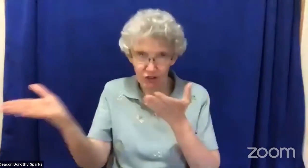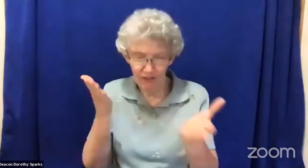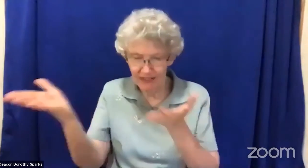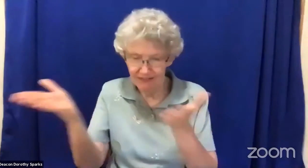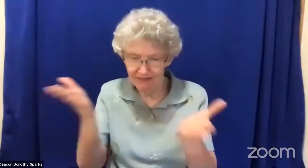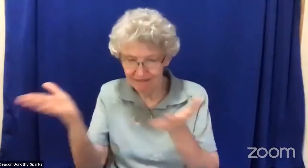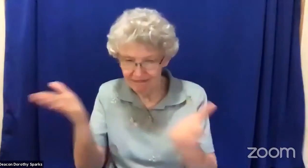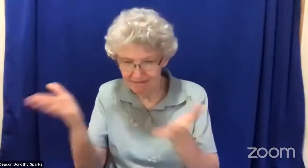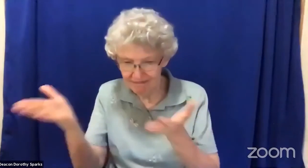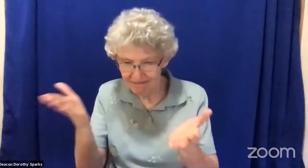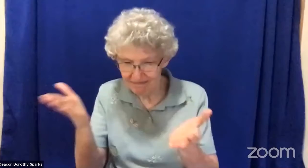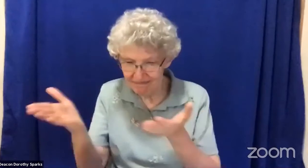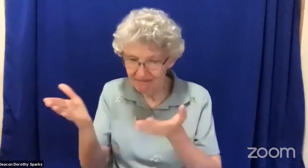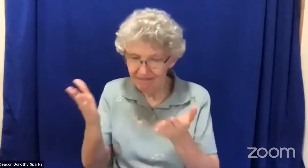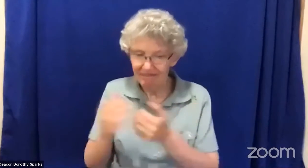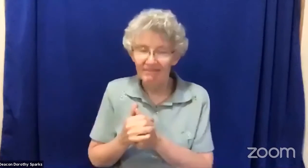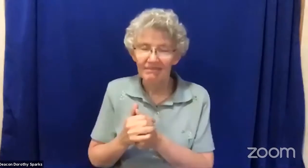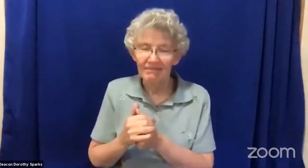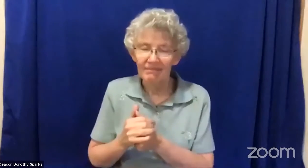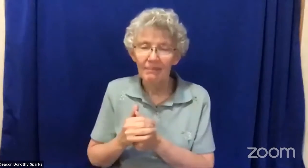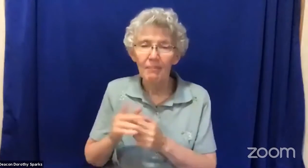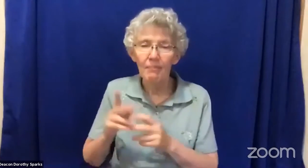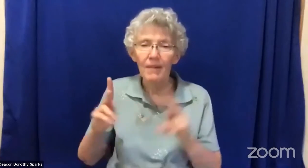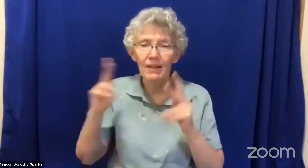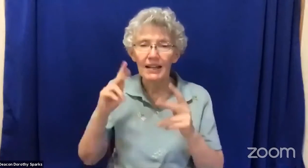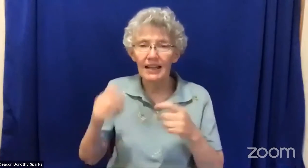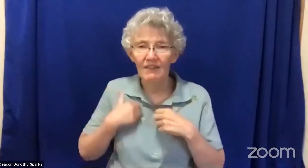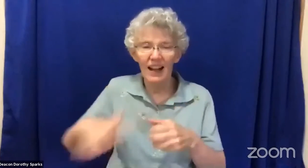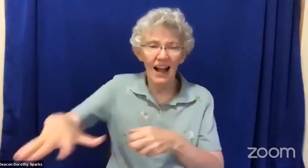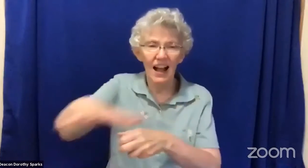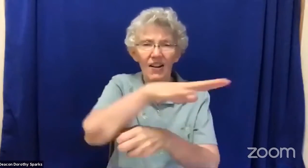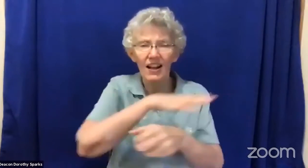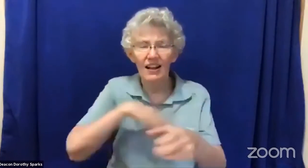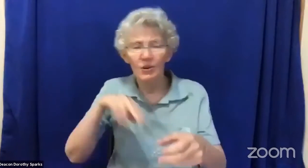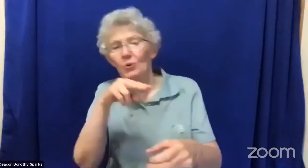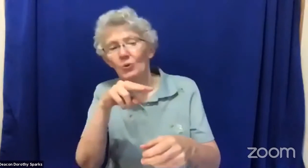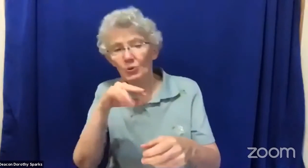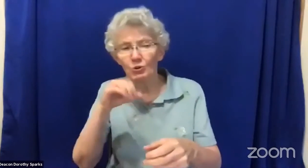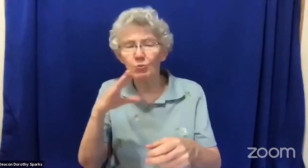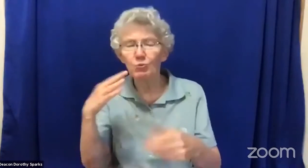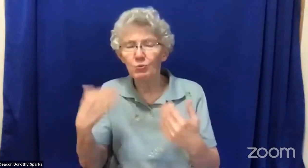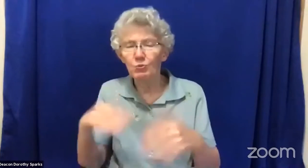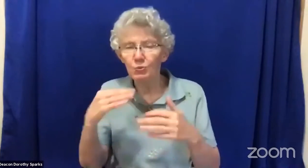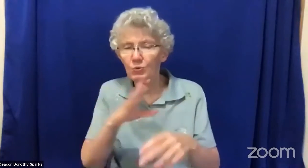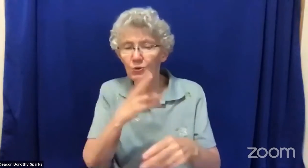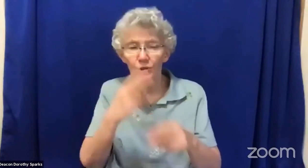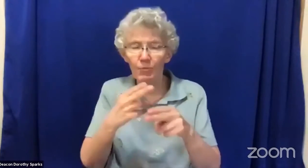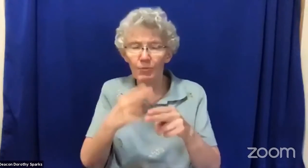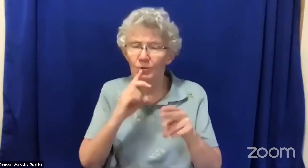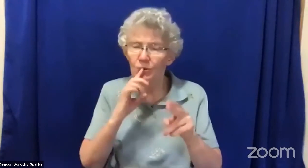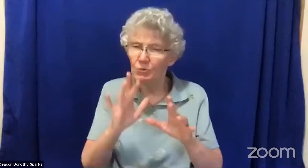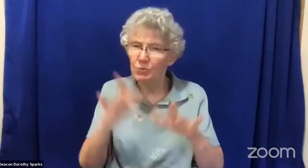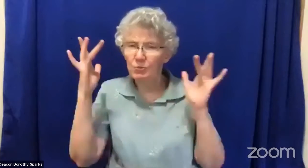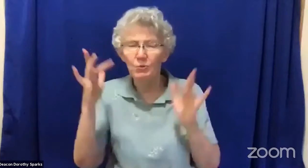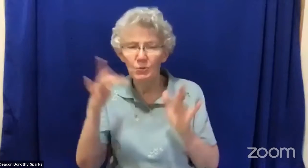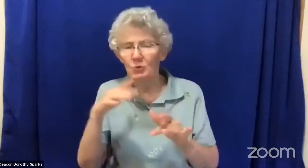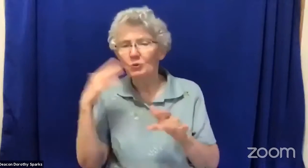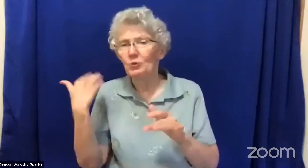and a large number of servants he was the richest person in the east